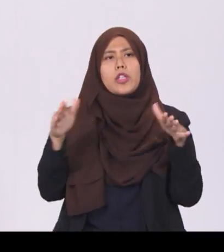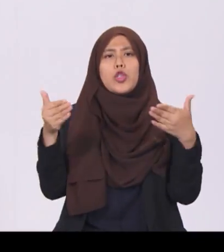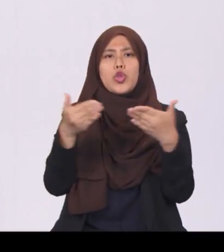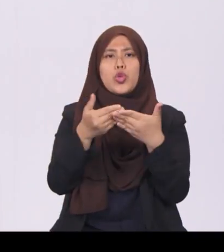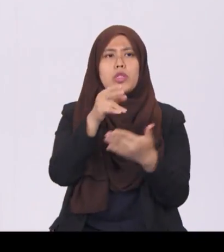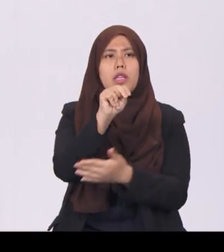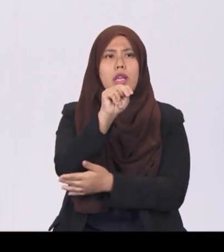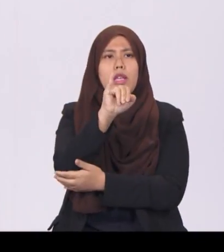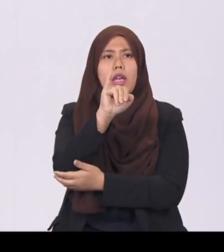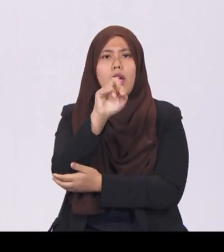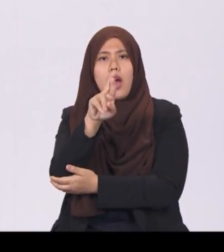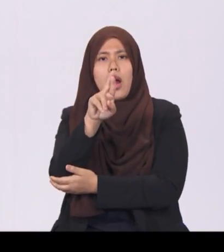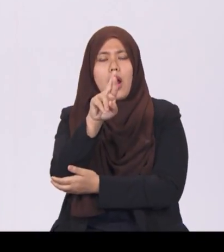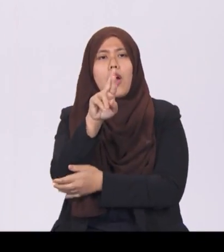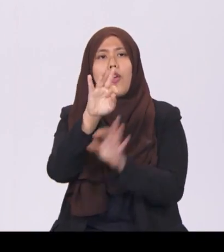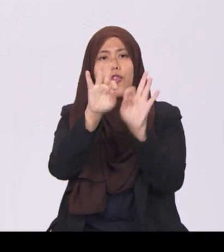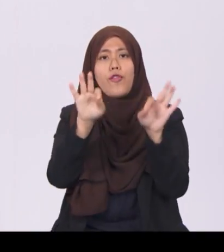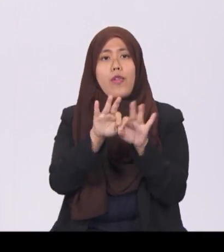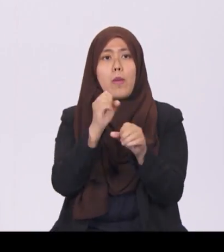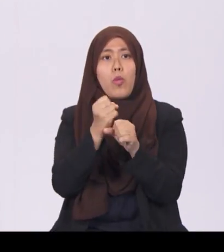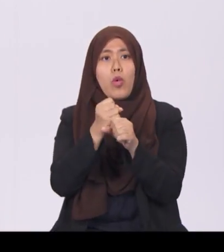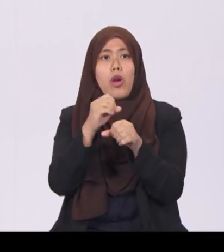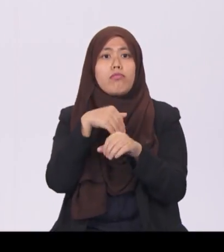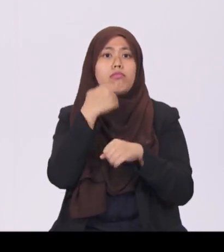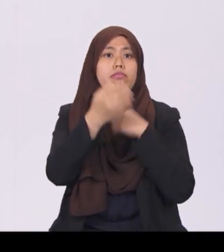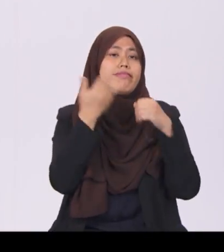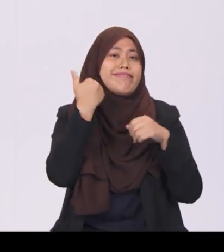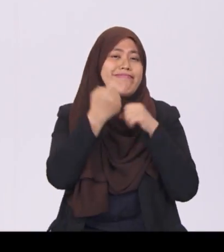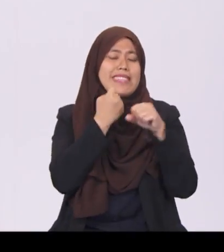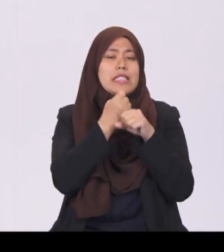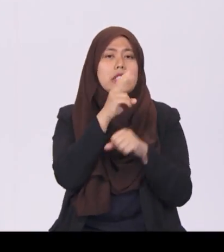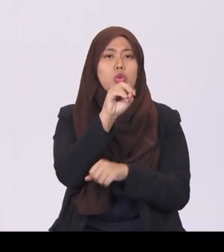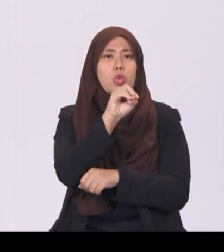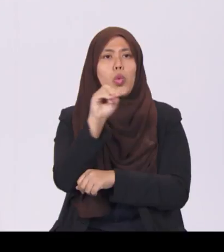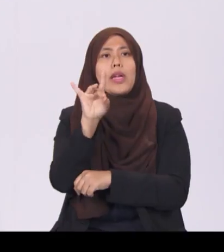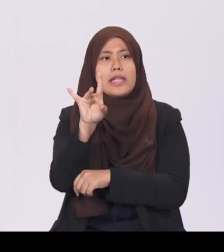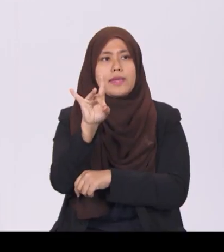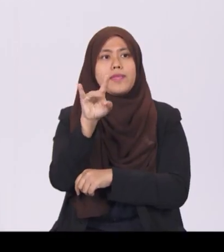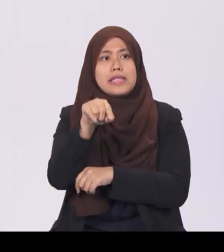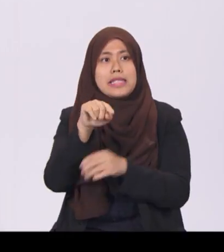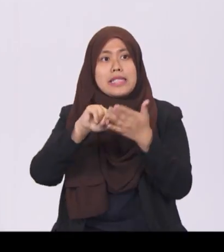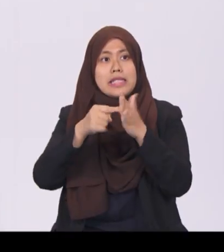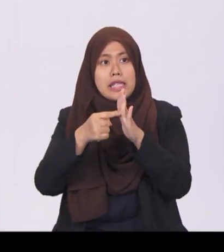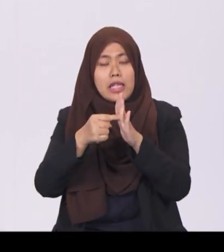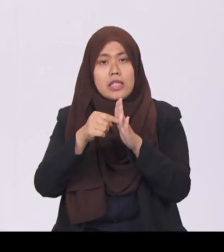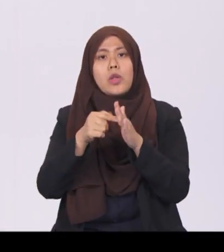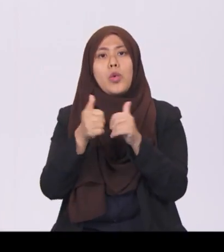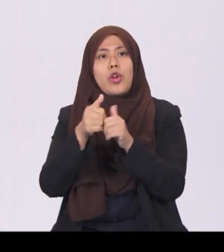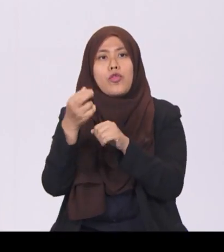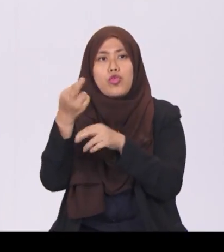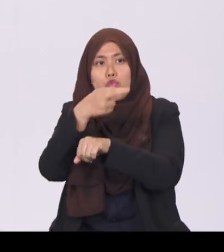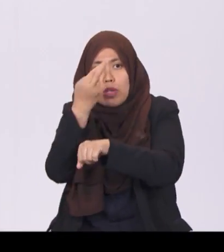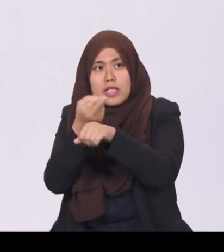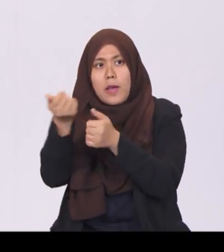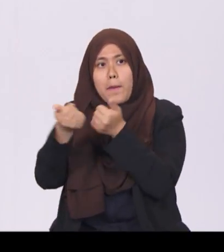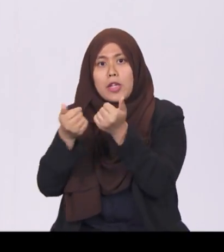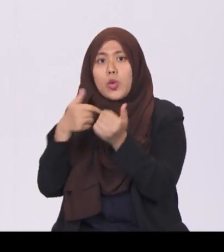in 2008. This started out with the reserves managed by the GIC and Monetary Authority of Singapore, MAS.